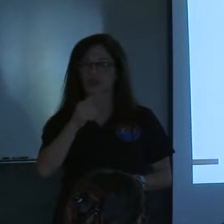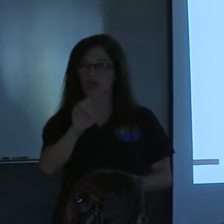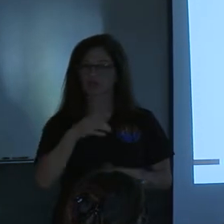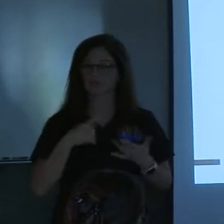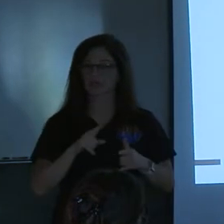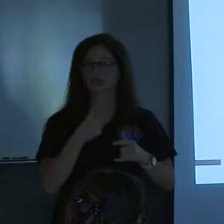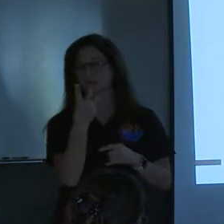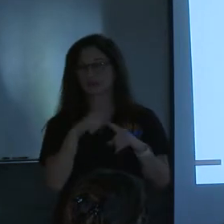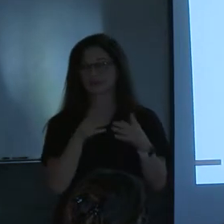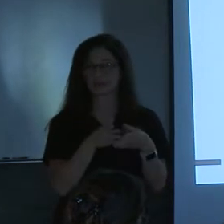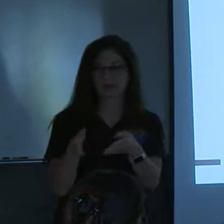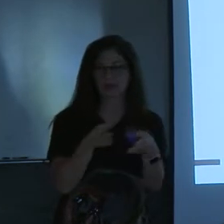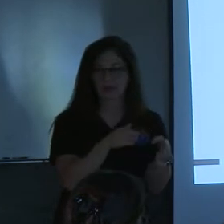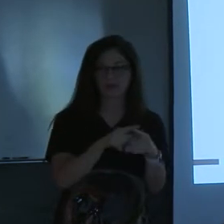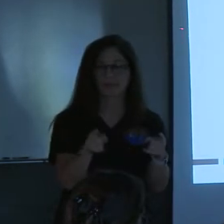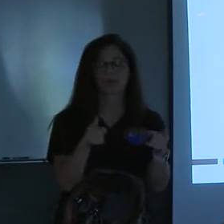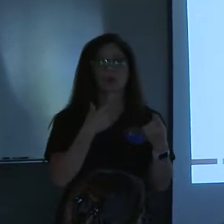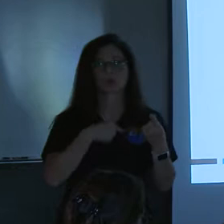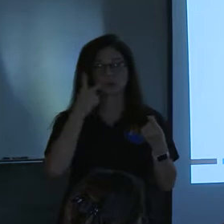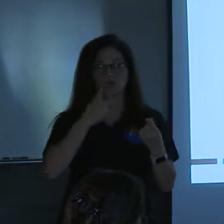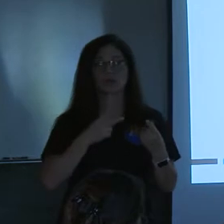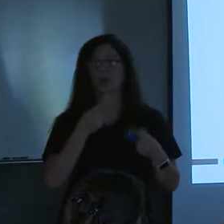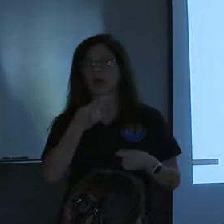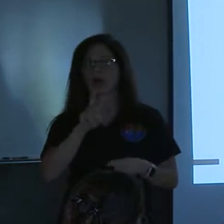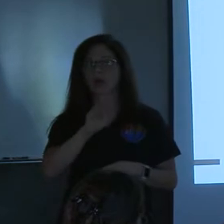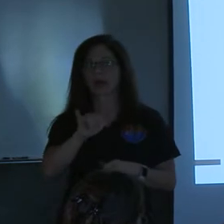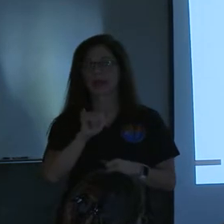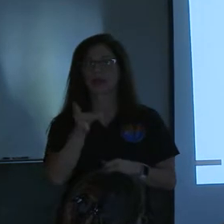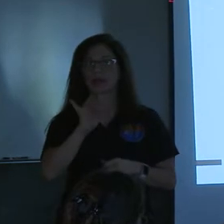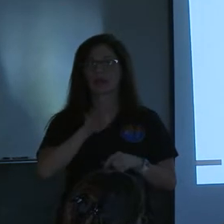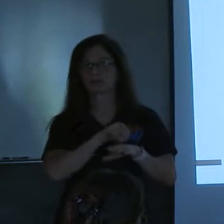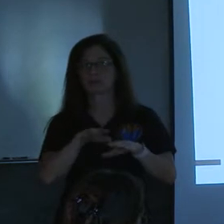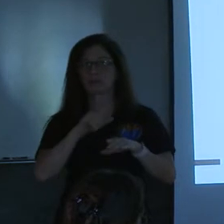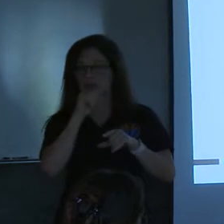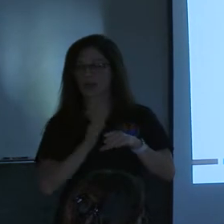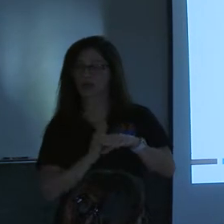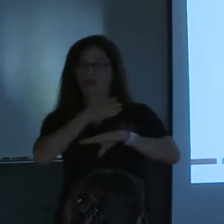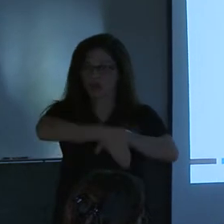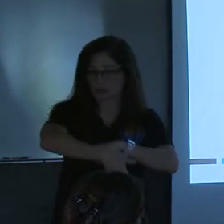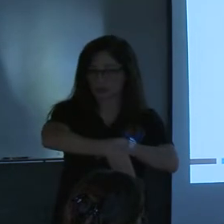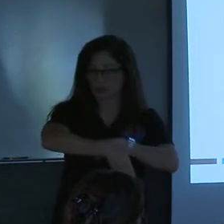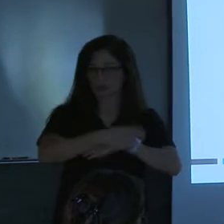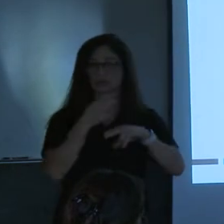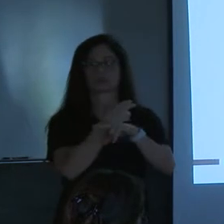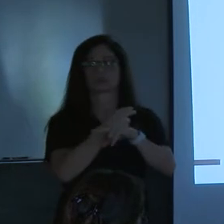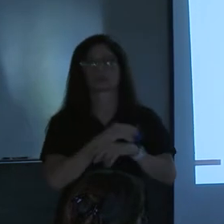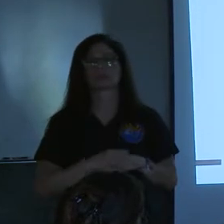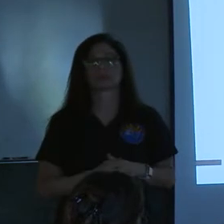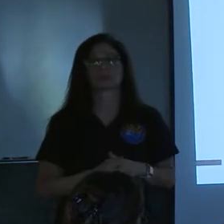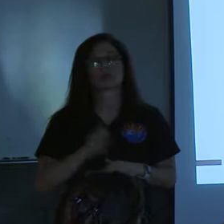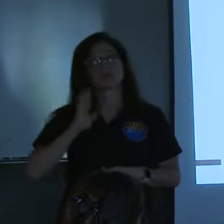But you can see we did spill on the Highway 89 a little bit but we didn't cross Highway 89. Previous